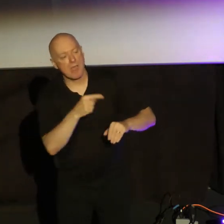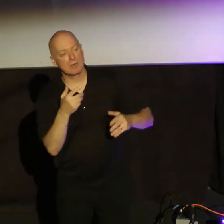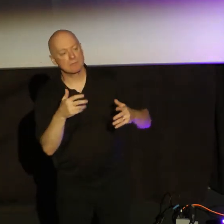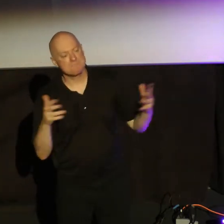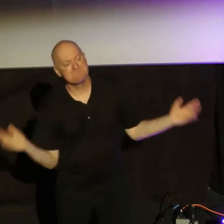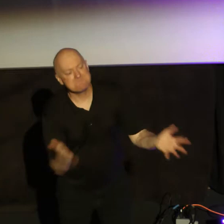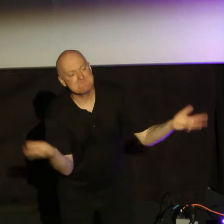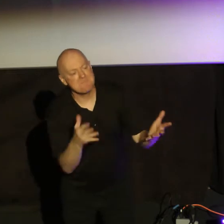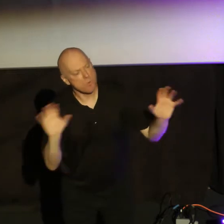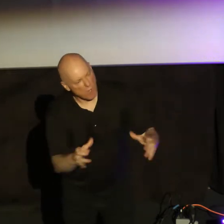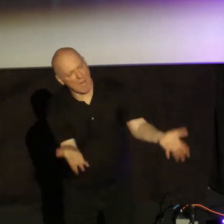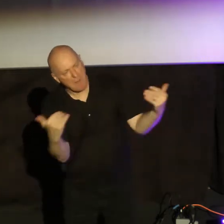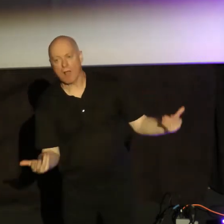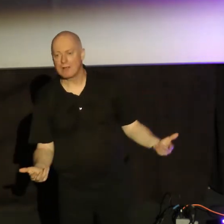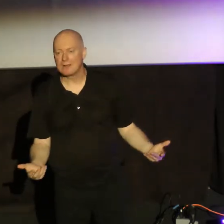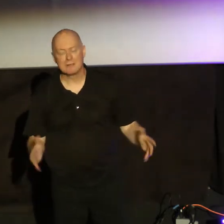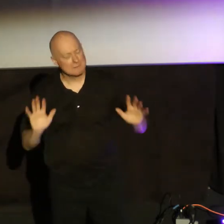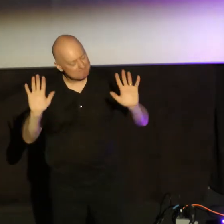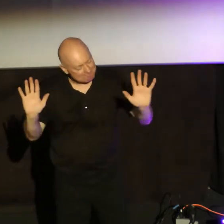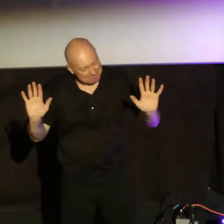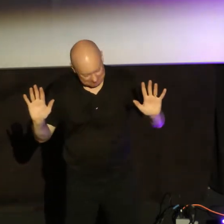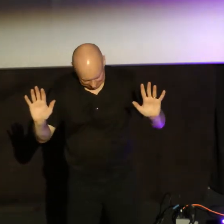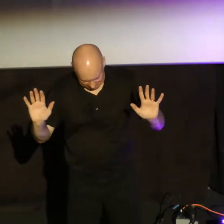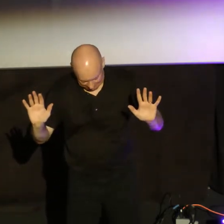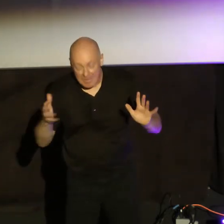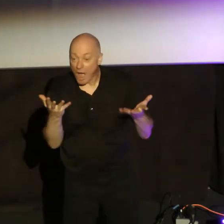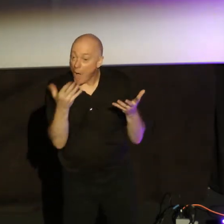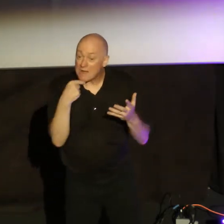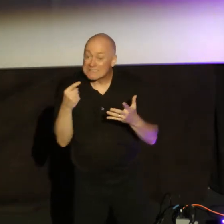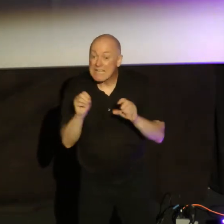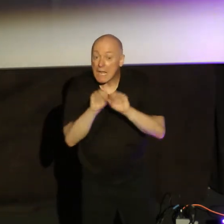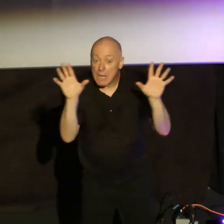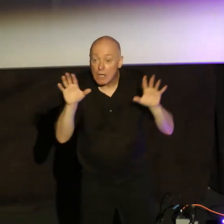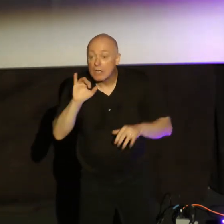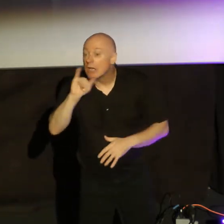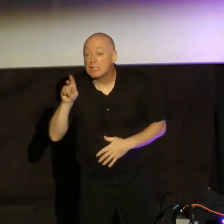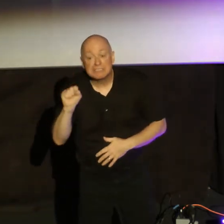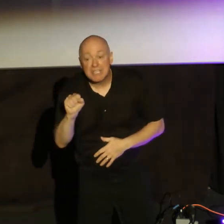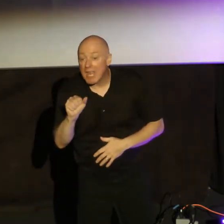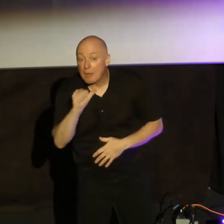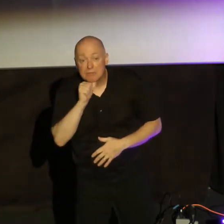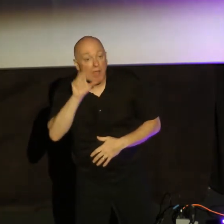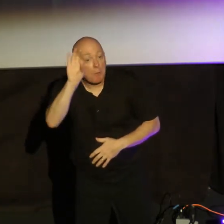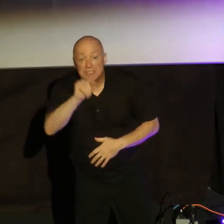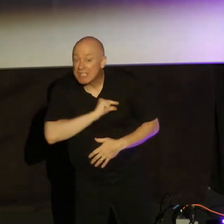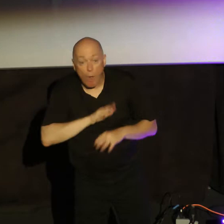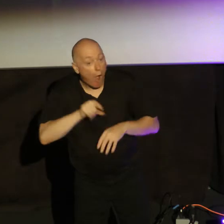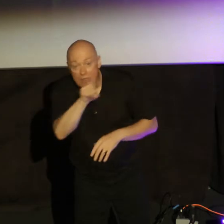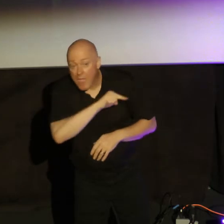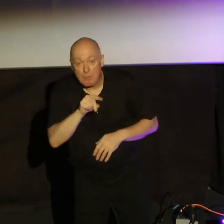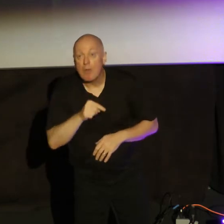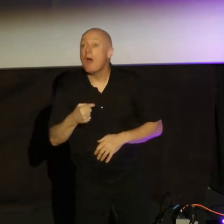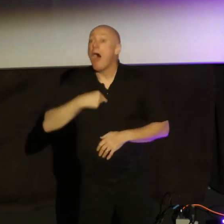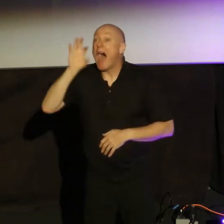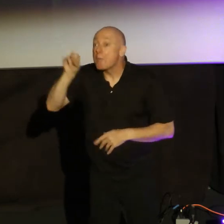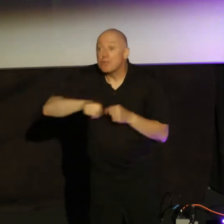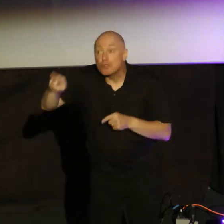works. And I want to say this morning very clearly that James was not giving a guilt sermon, and this is not a sermon to guilt you into